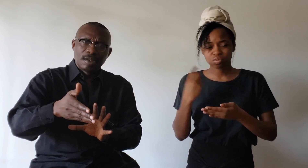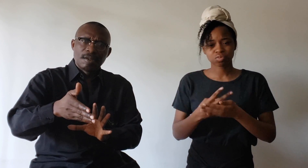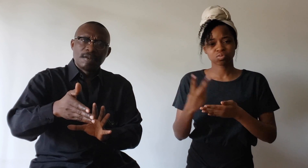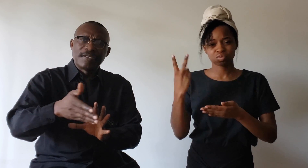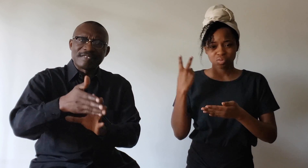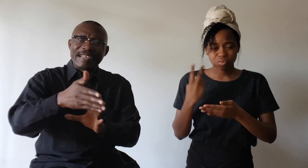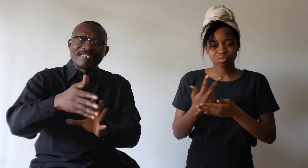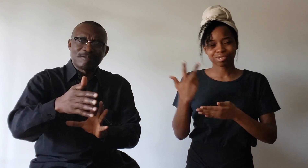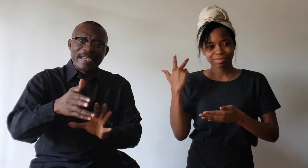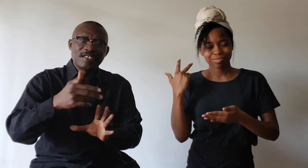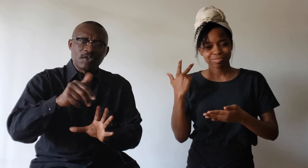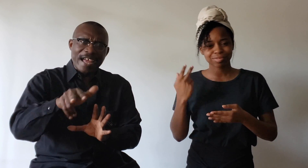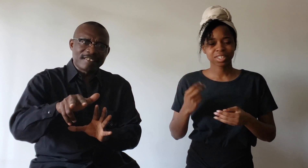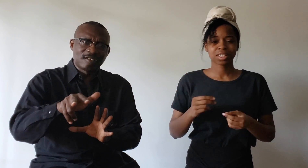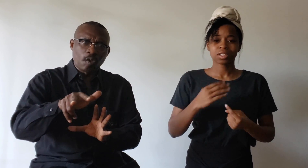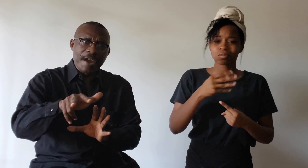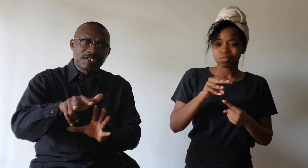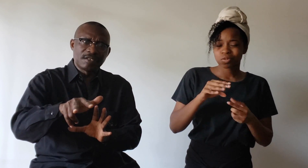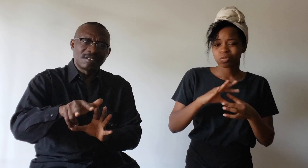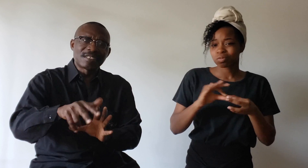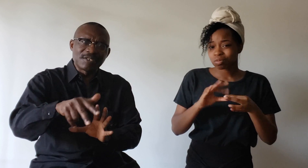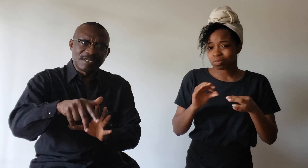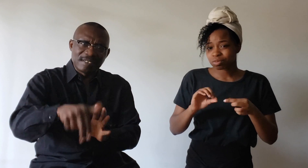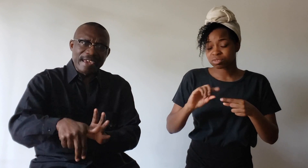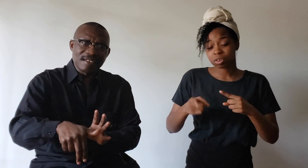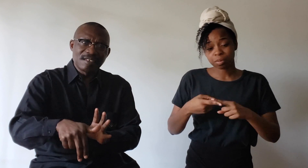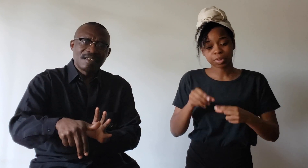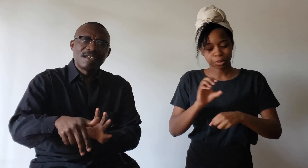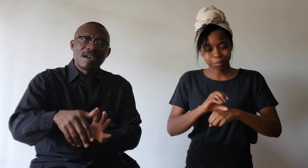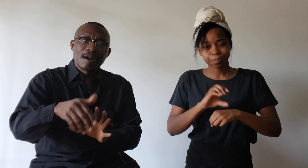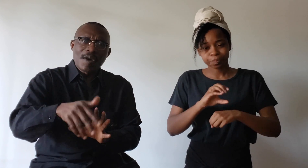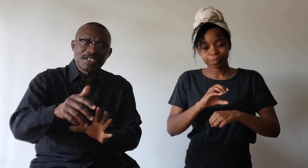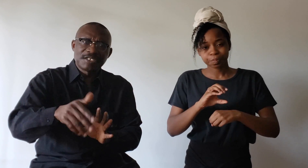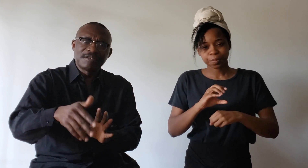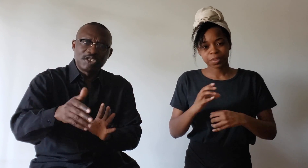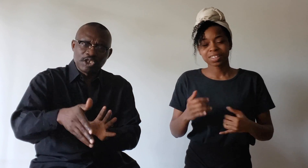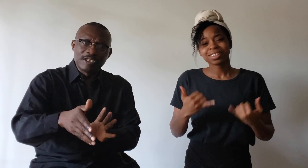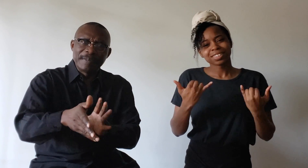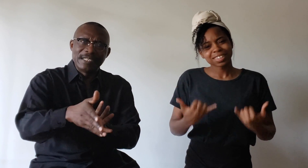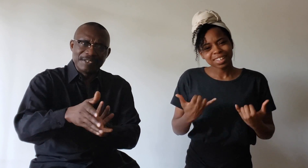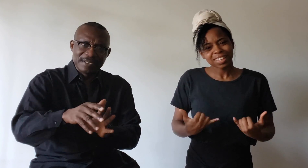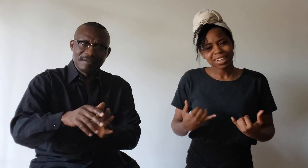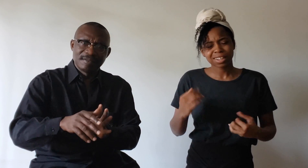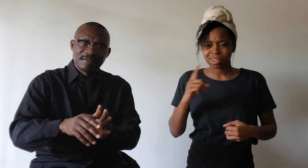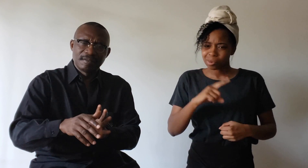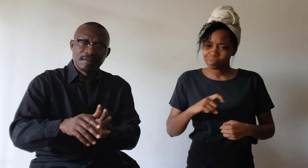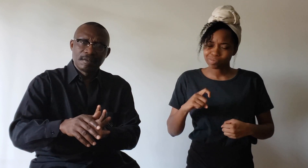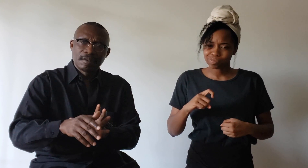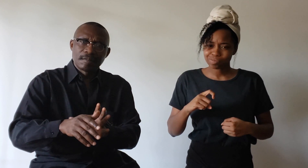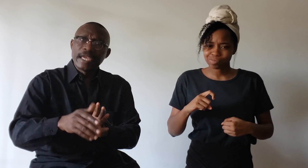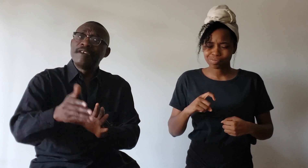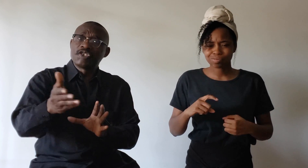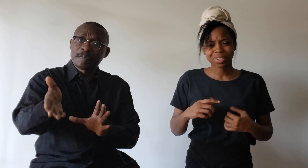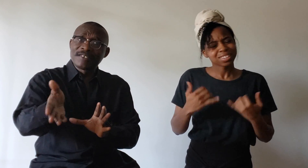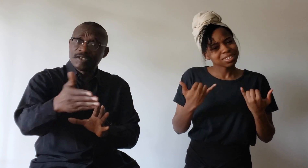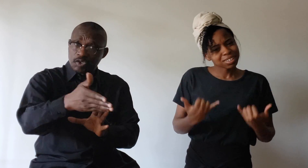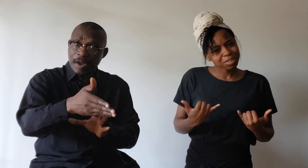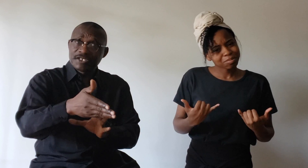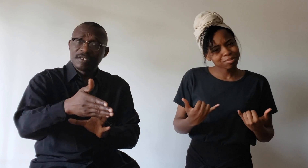This leads me to ask the question, so today, what should the church be doing? In response to this question,